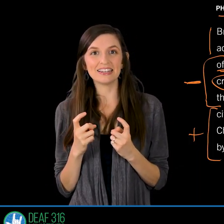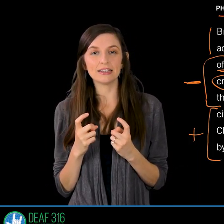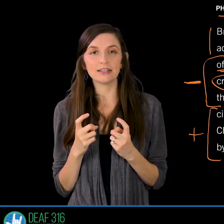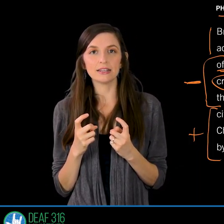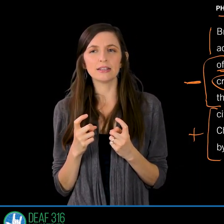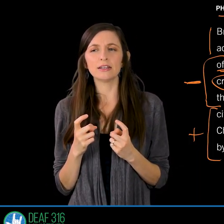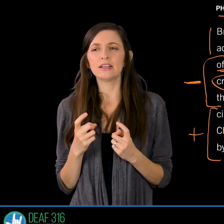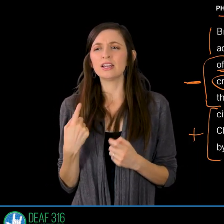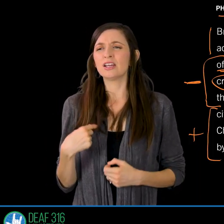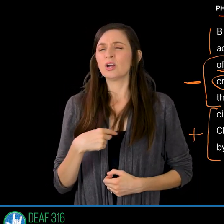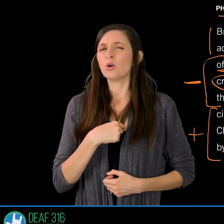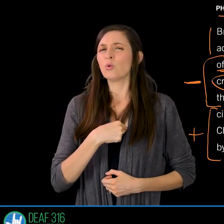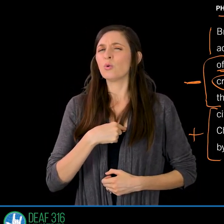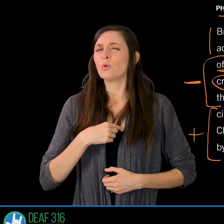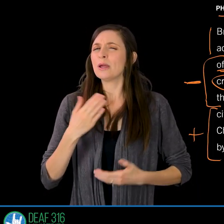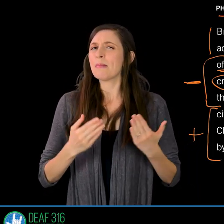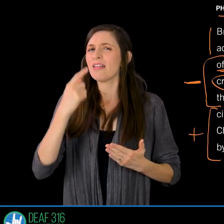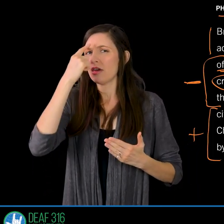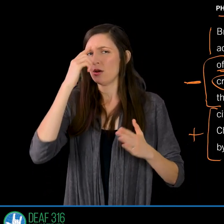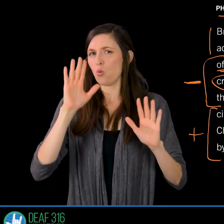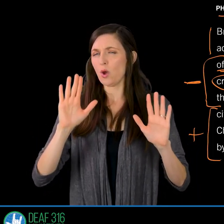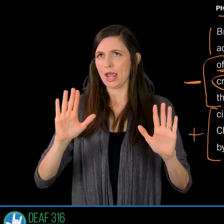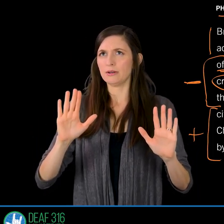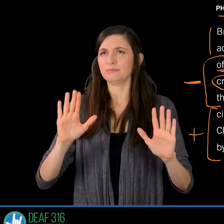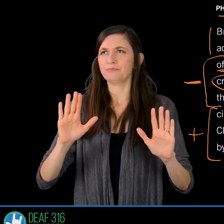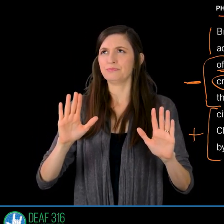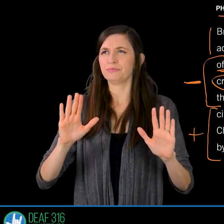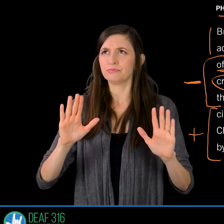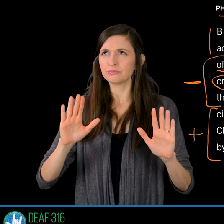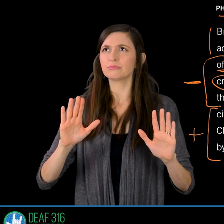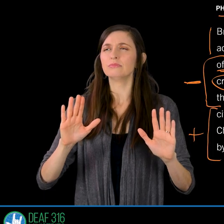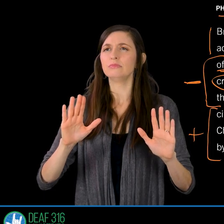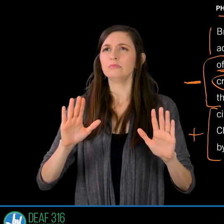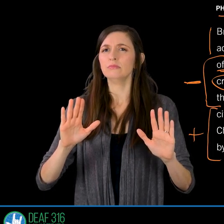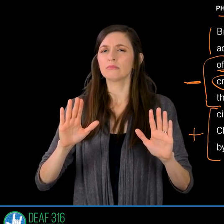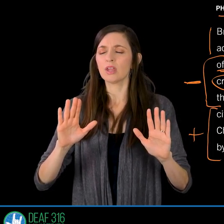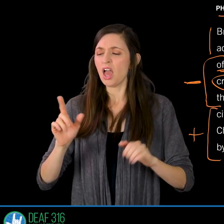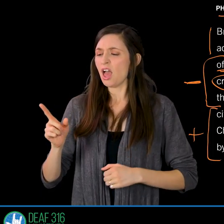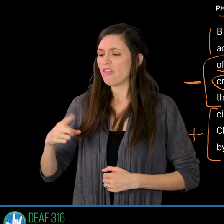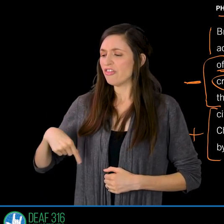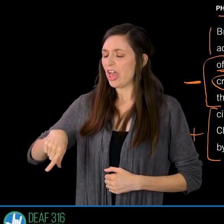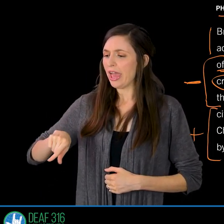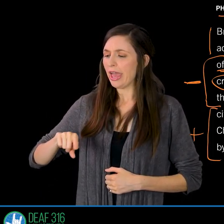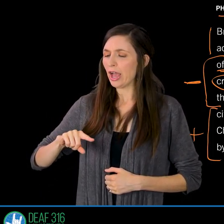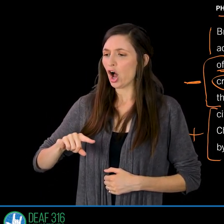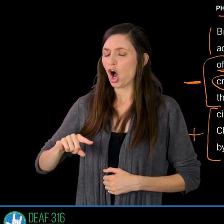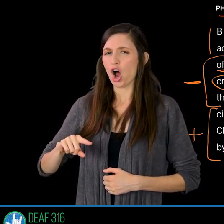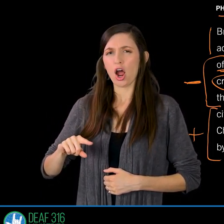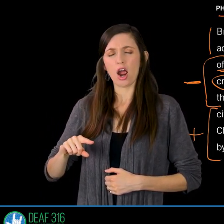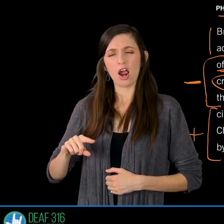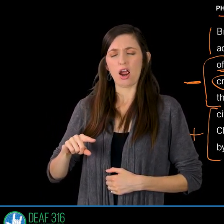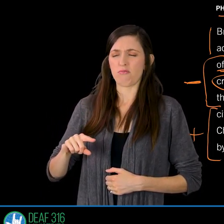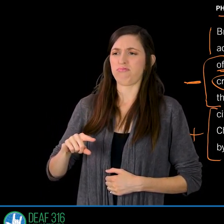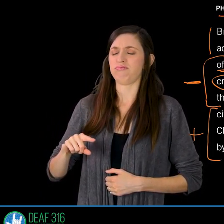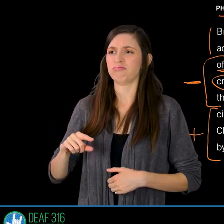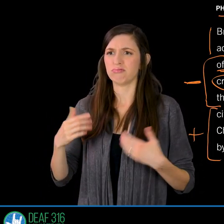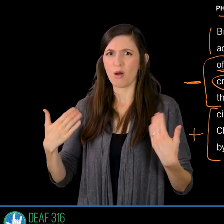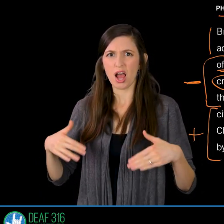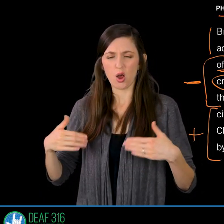pointing out their destruction pointing out that they have made a God out of their appetites and pointing